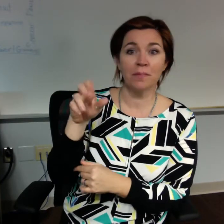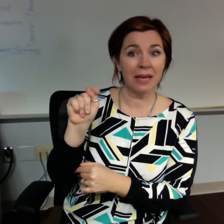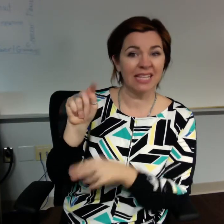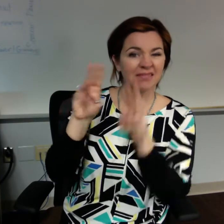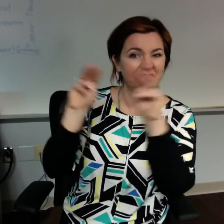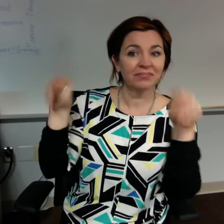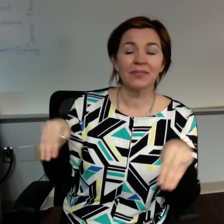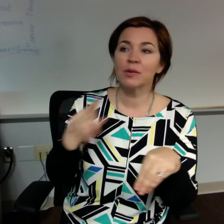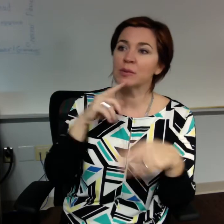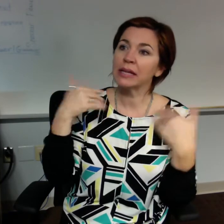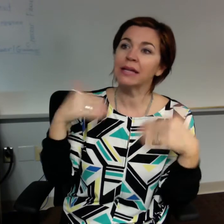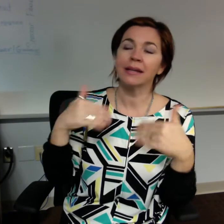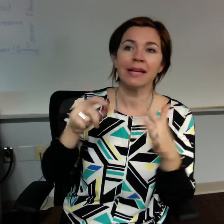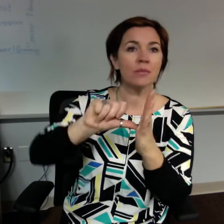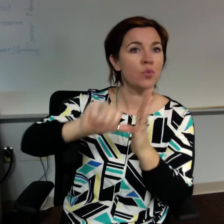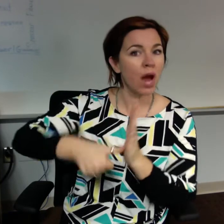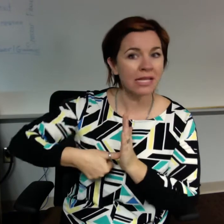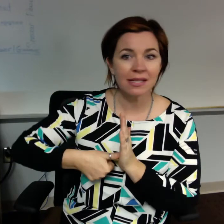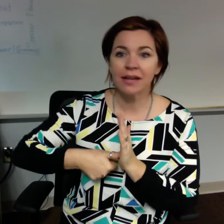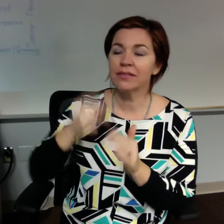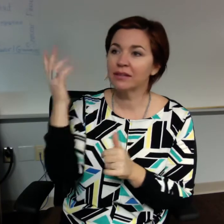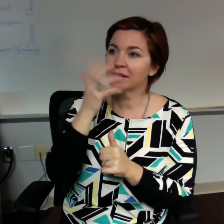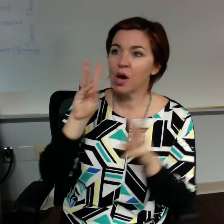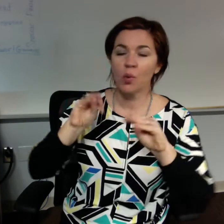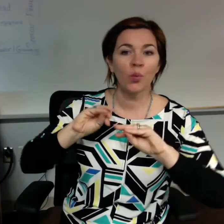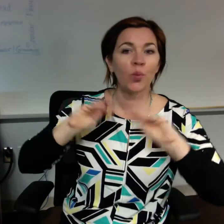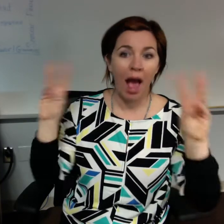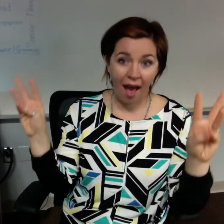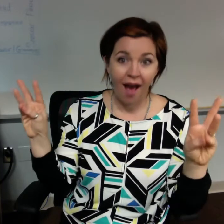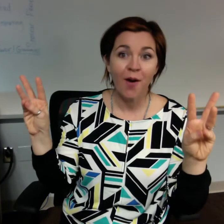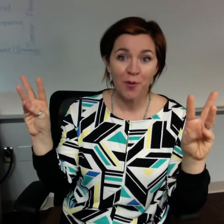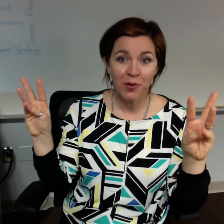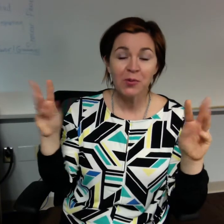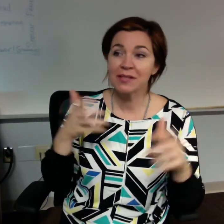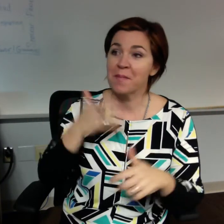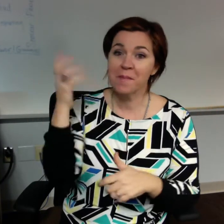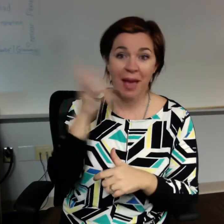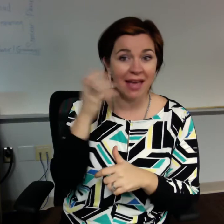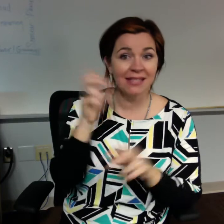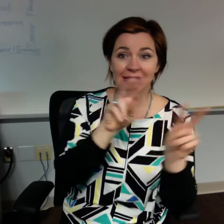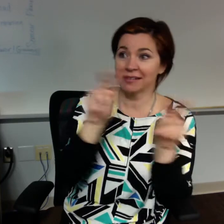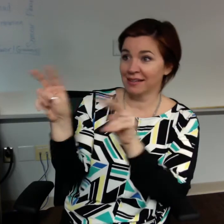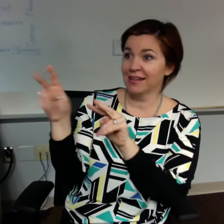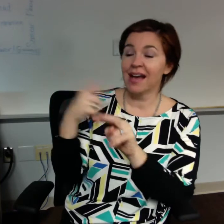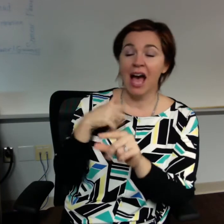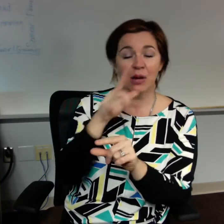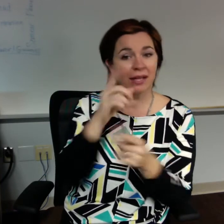sight. It was really breathtaking. And I would highly recommend you, if you have